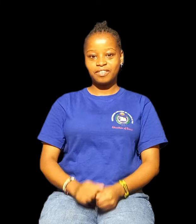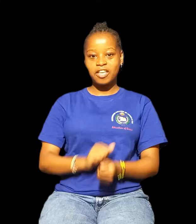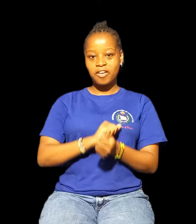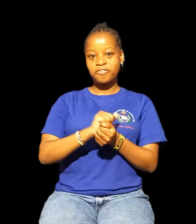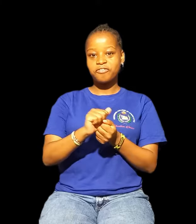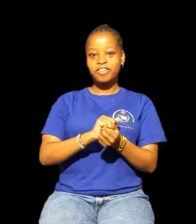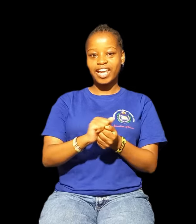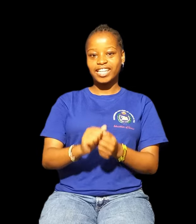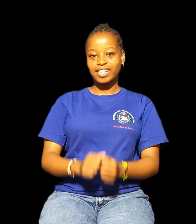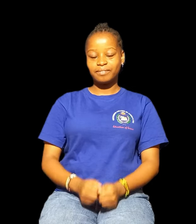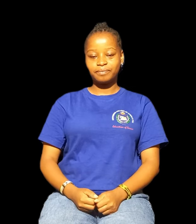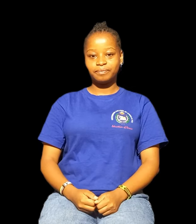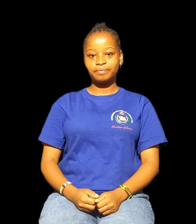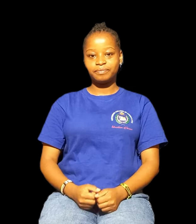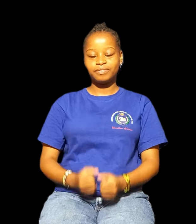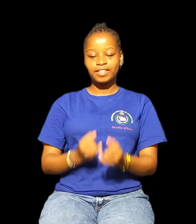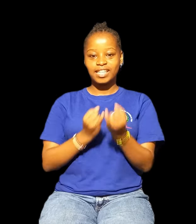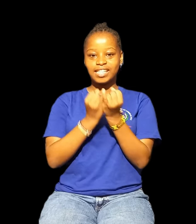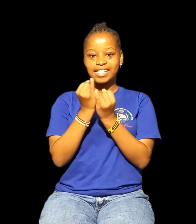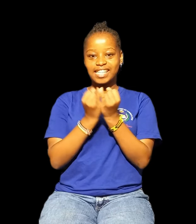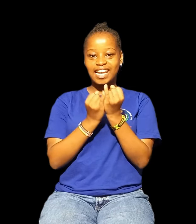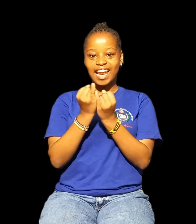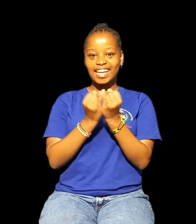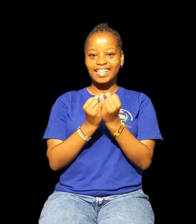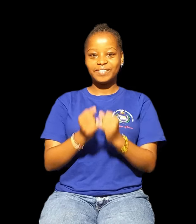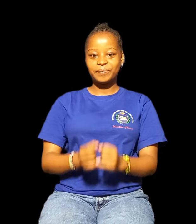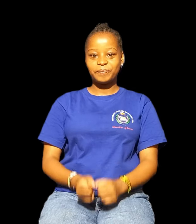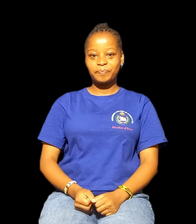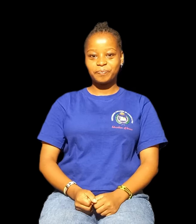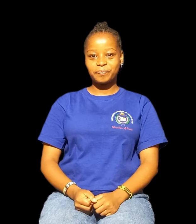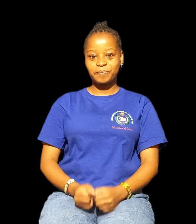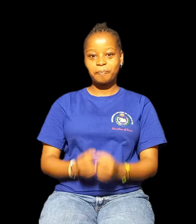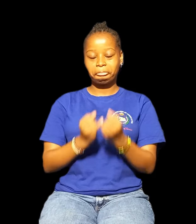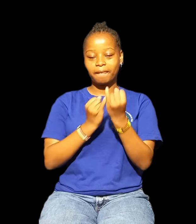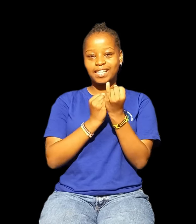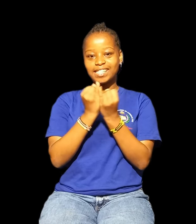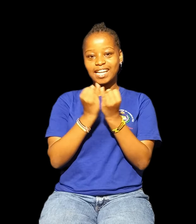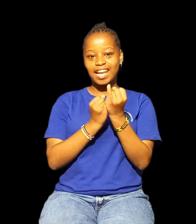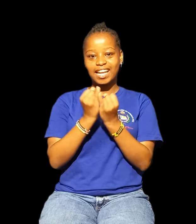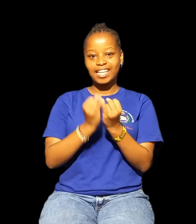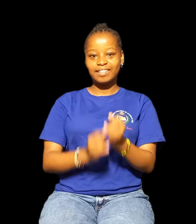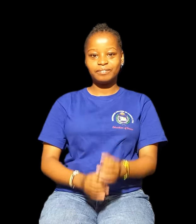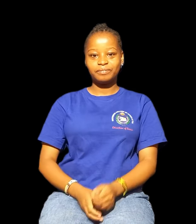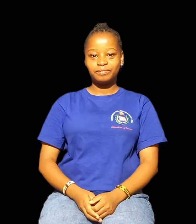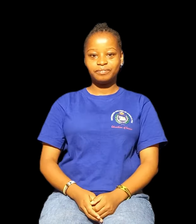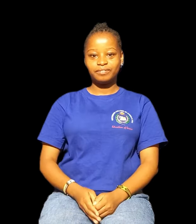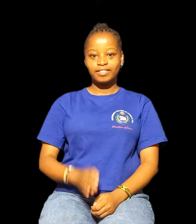Saturday Saturday Sunday